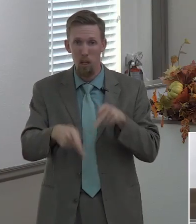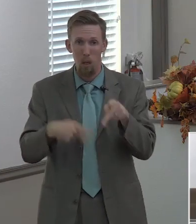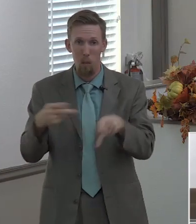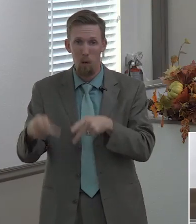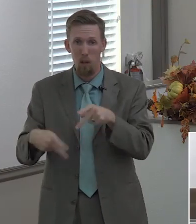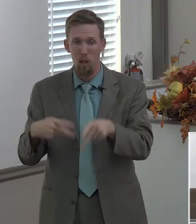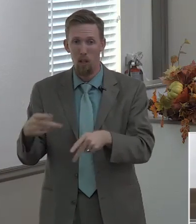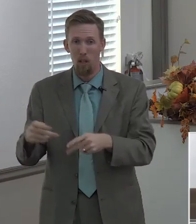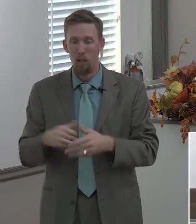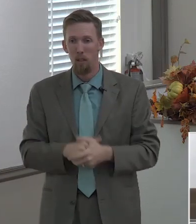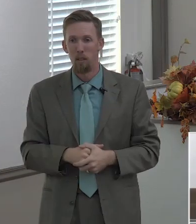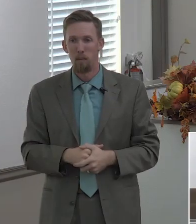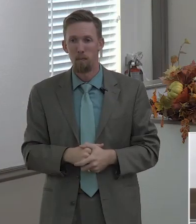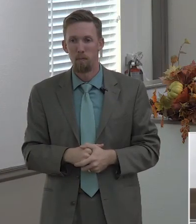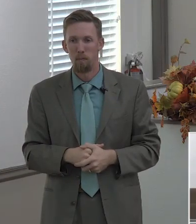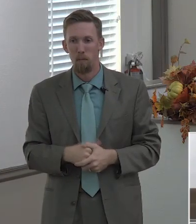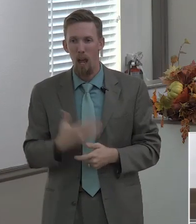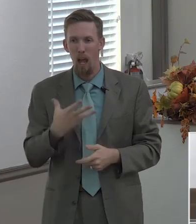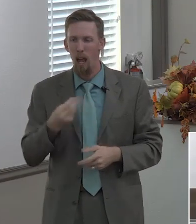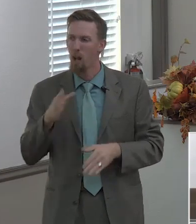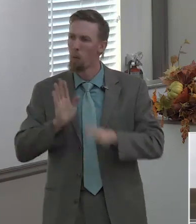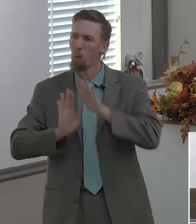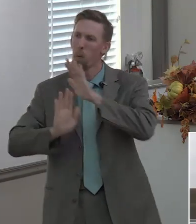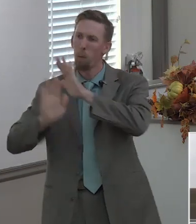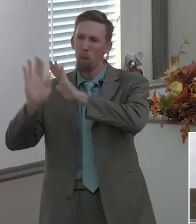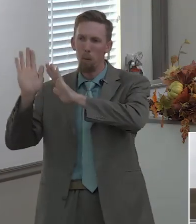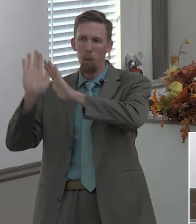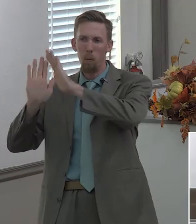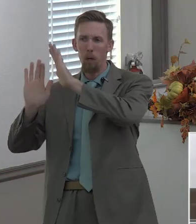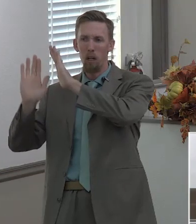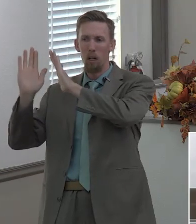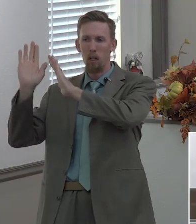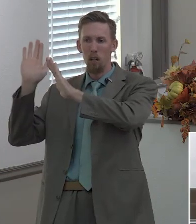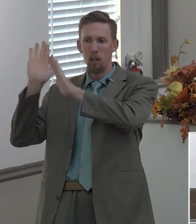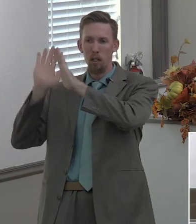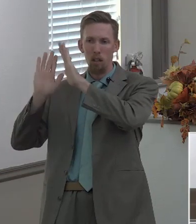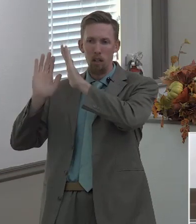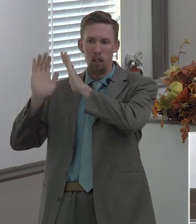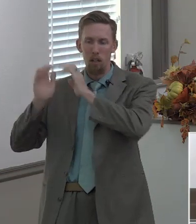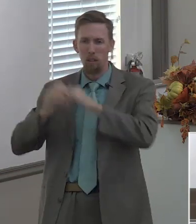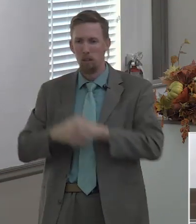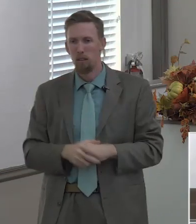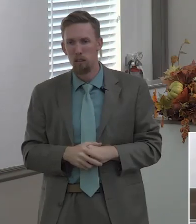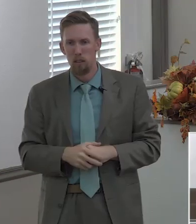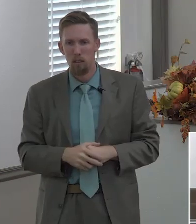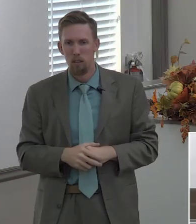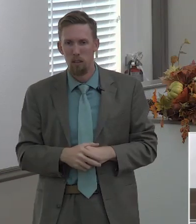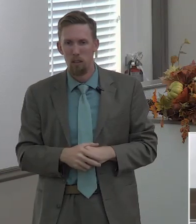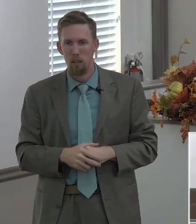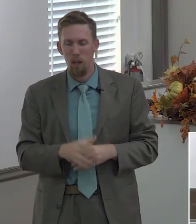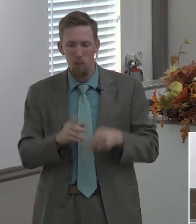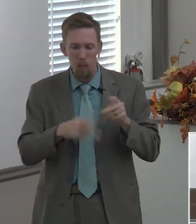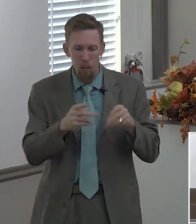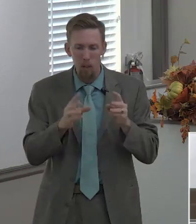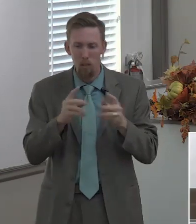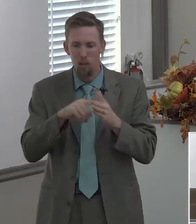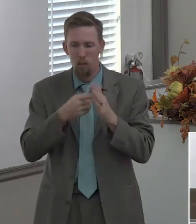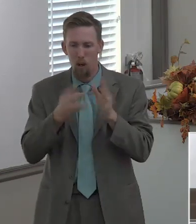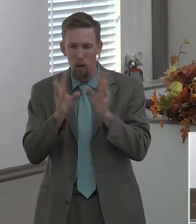and what started out and what was meeting in the old ampride the old co-op building over here